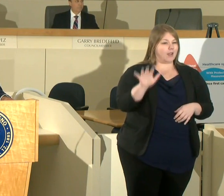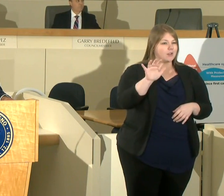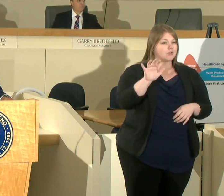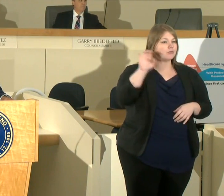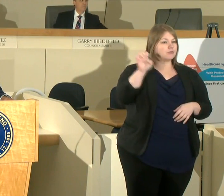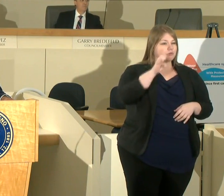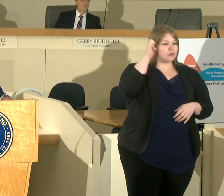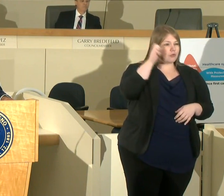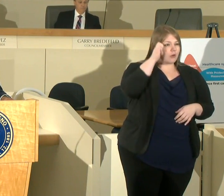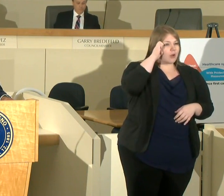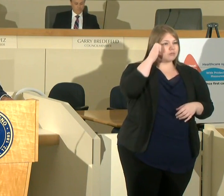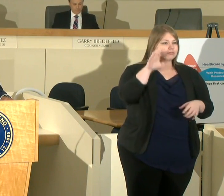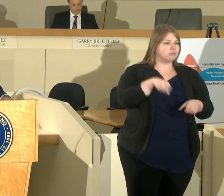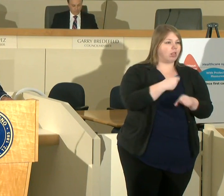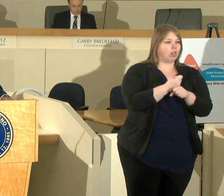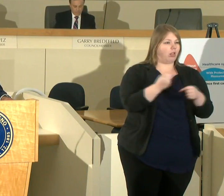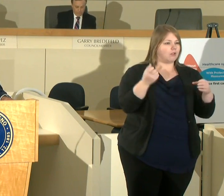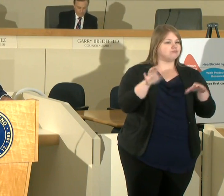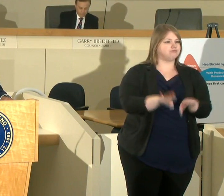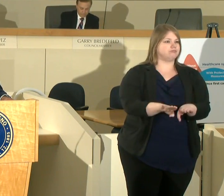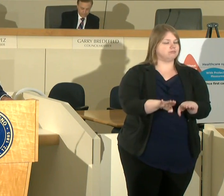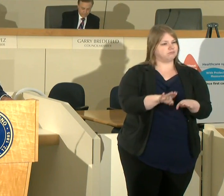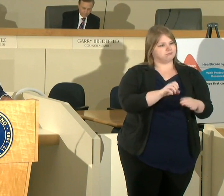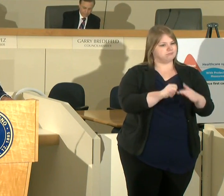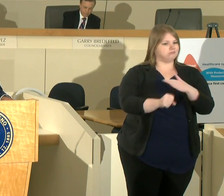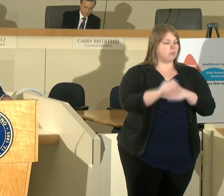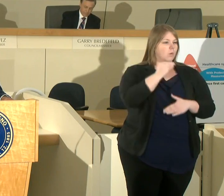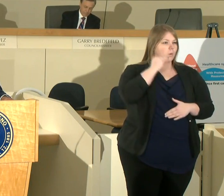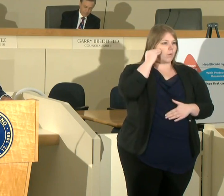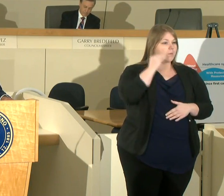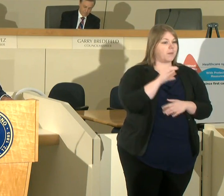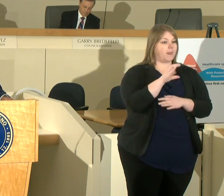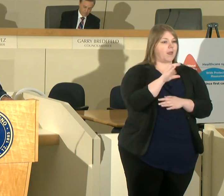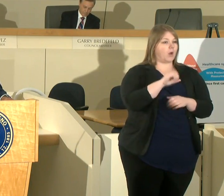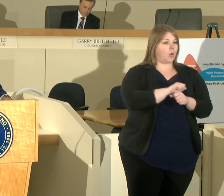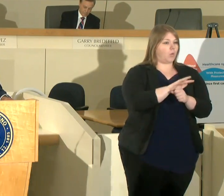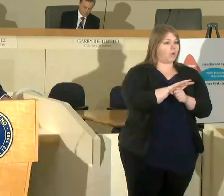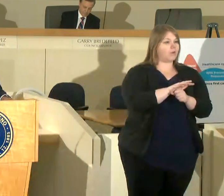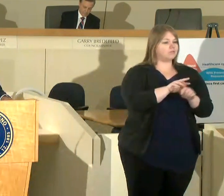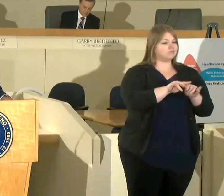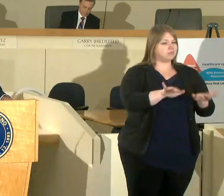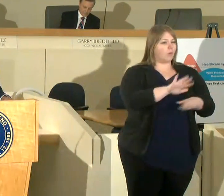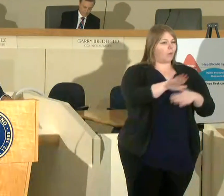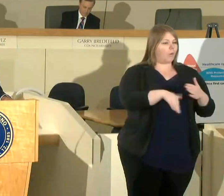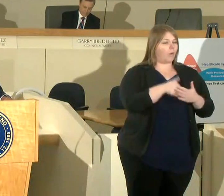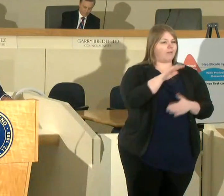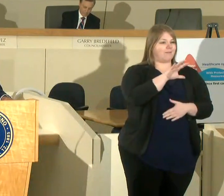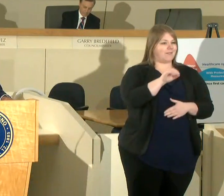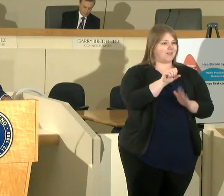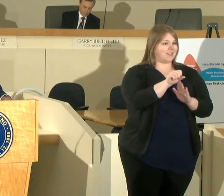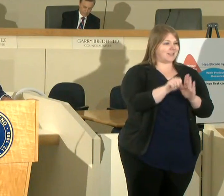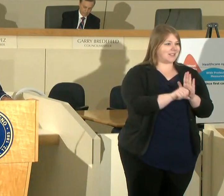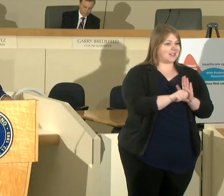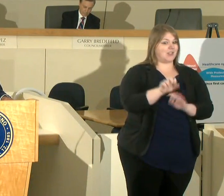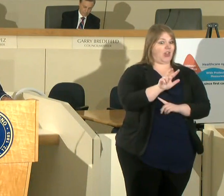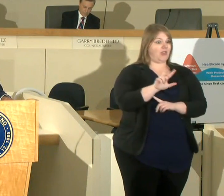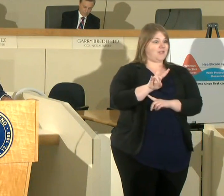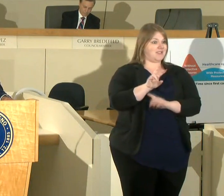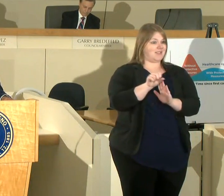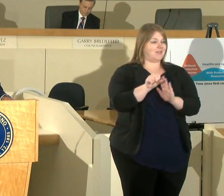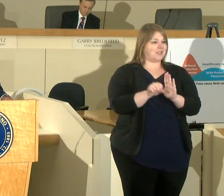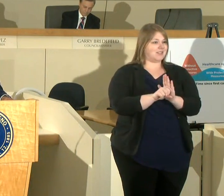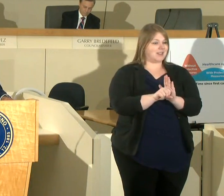Europe are on lockdown the coronavirus is on all 50 states 37 of which closed their school districts